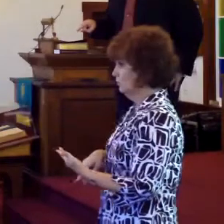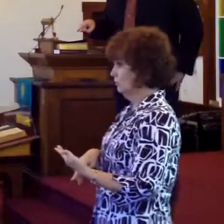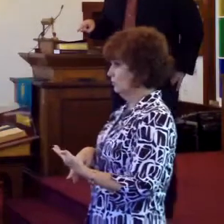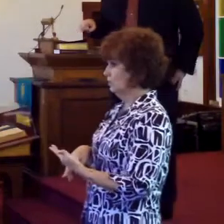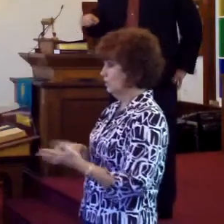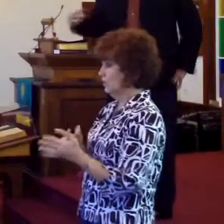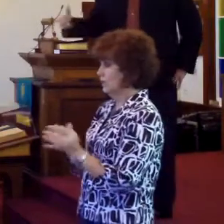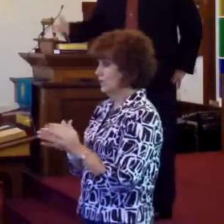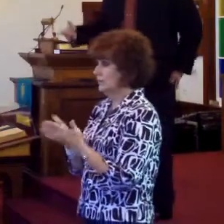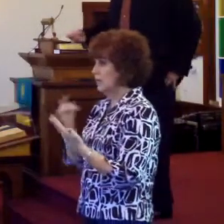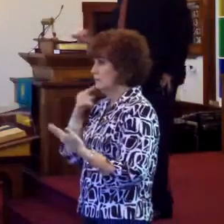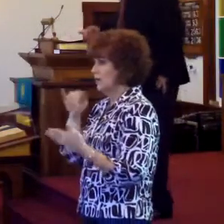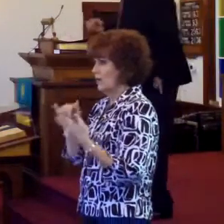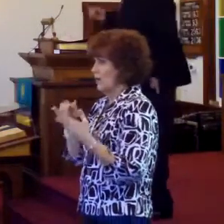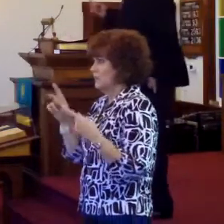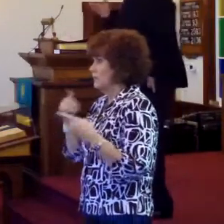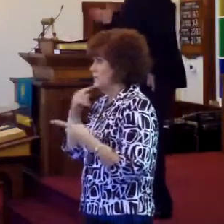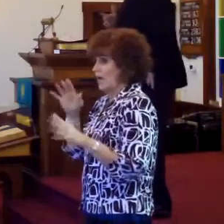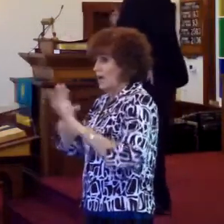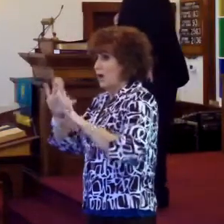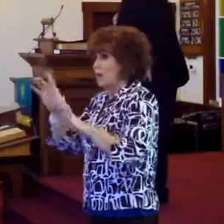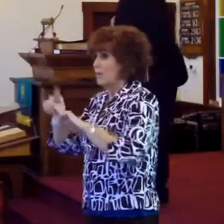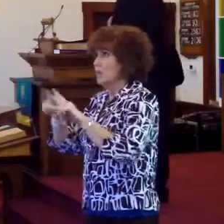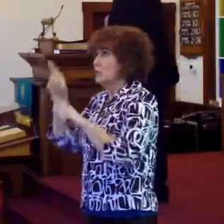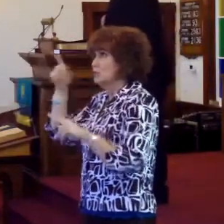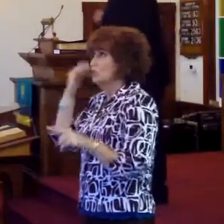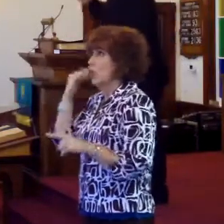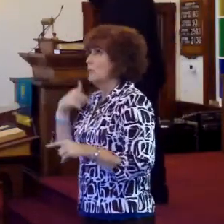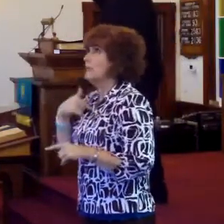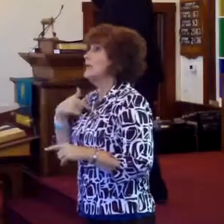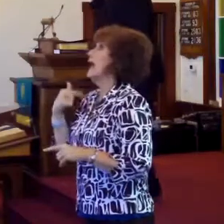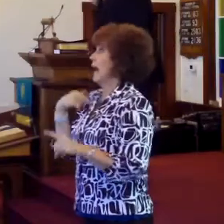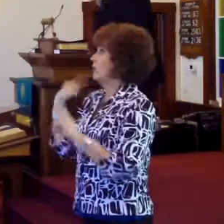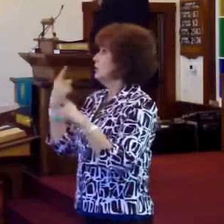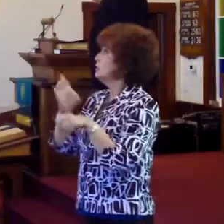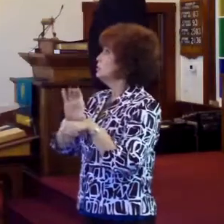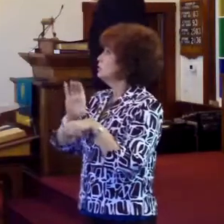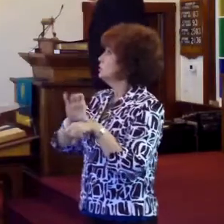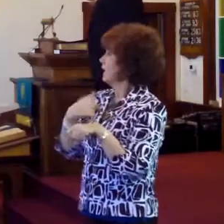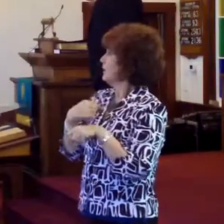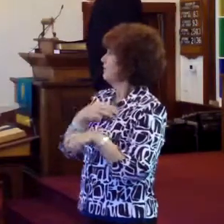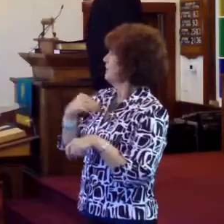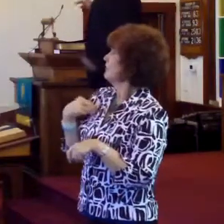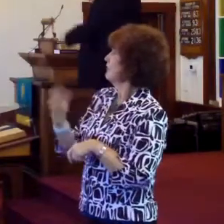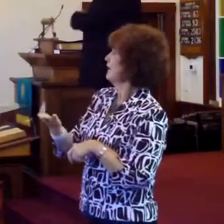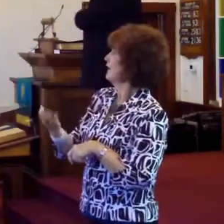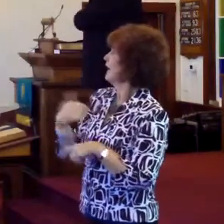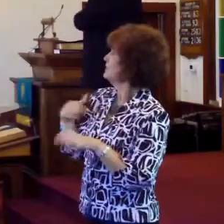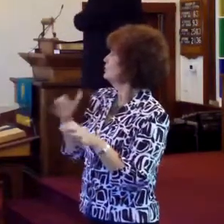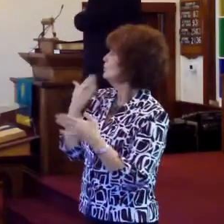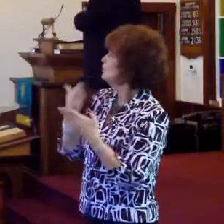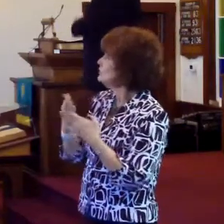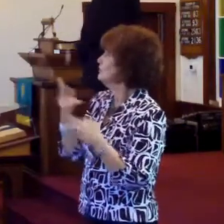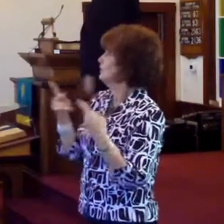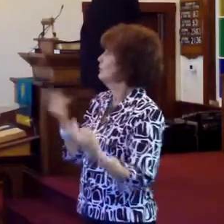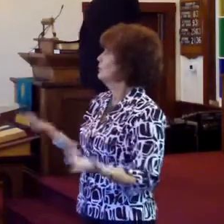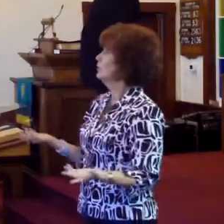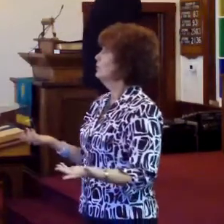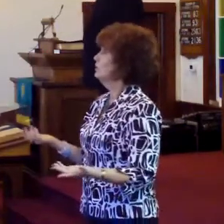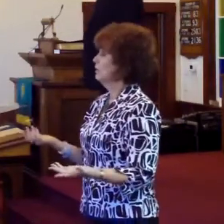And the Bible says, but the people will say, but you know me, I'm a church member. I do good to everybody.